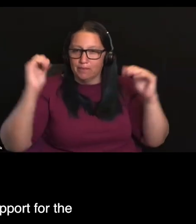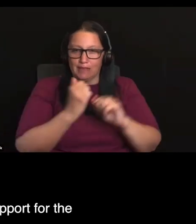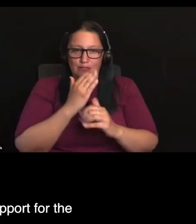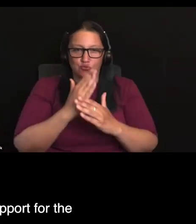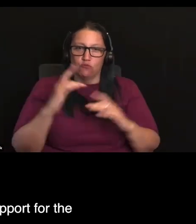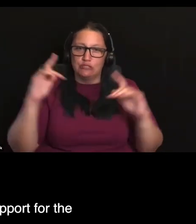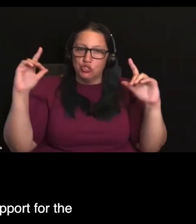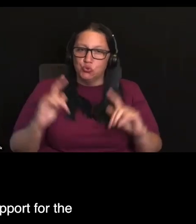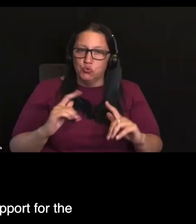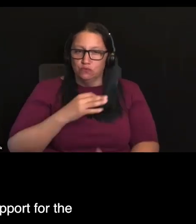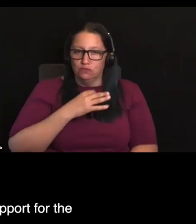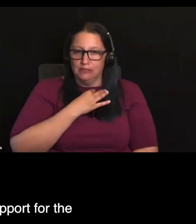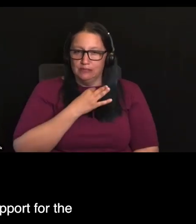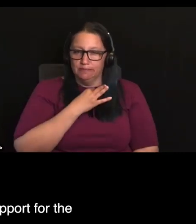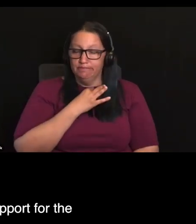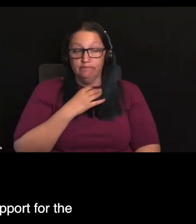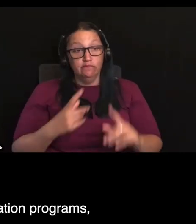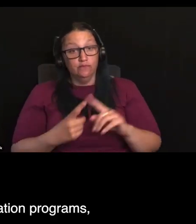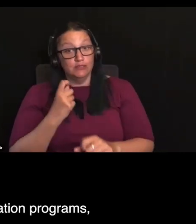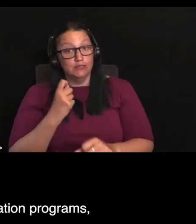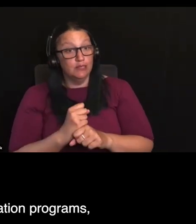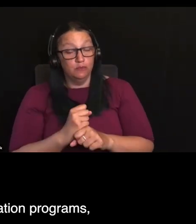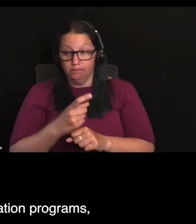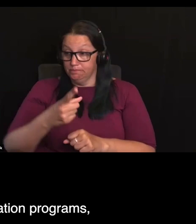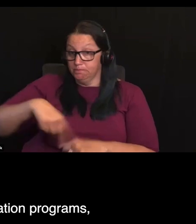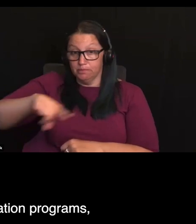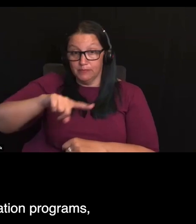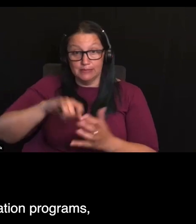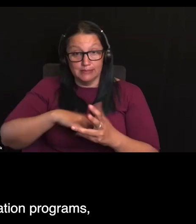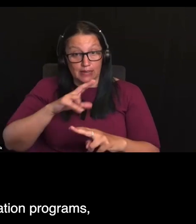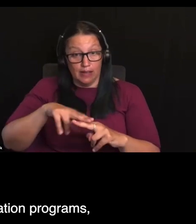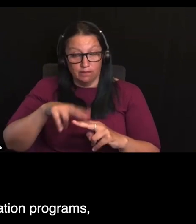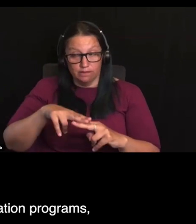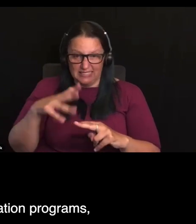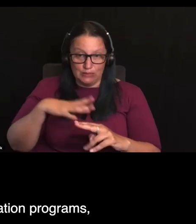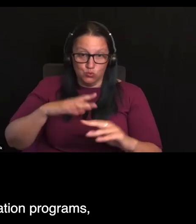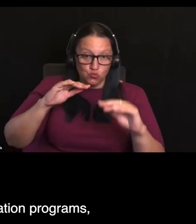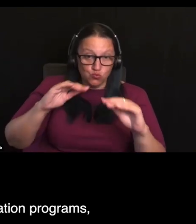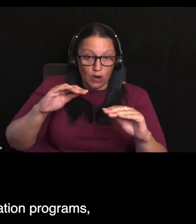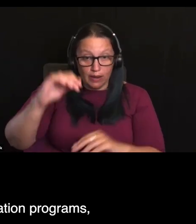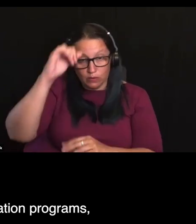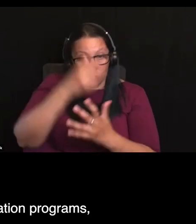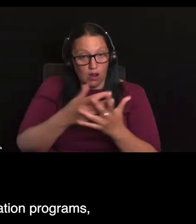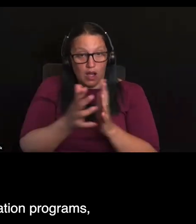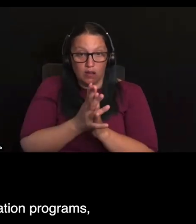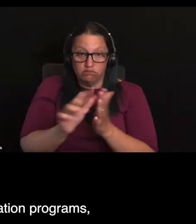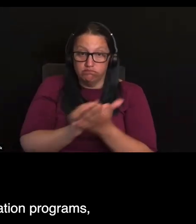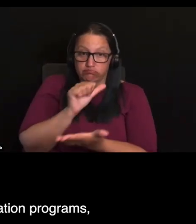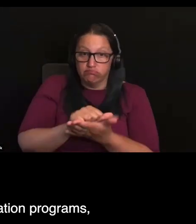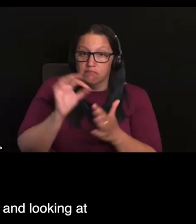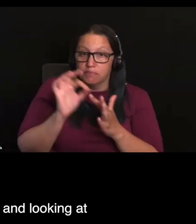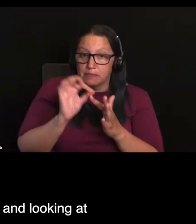things like training and support for the workforce to use PPE, infection immunisation